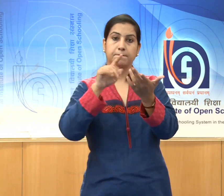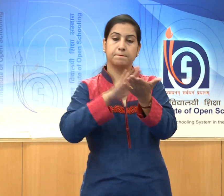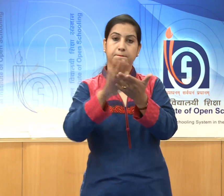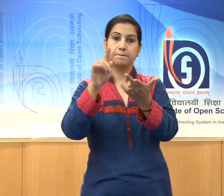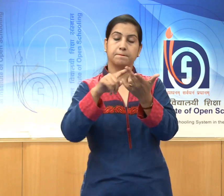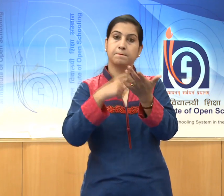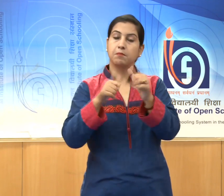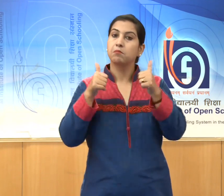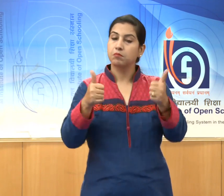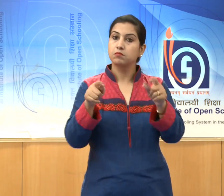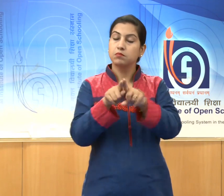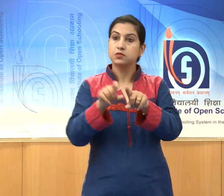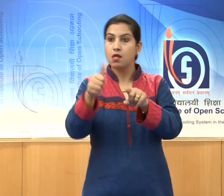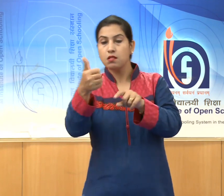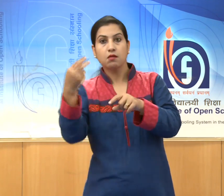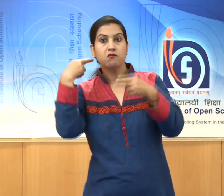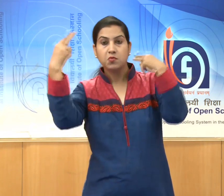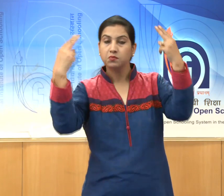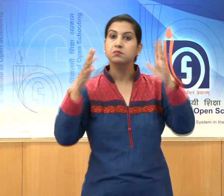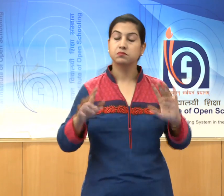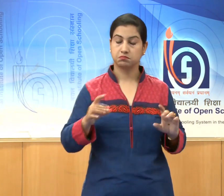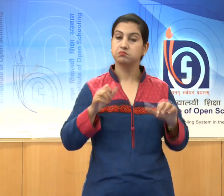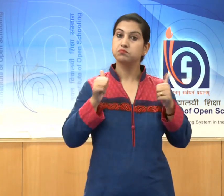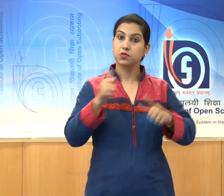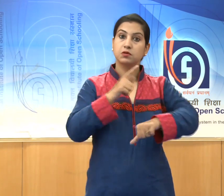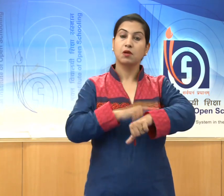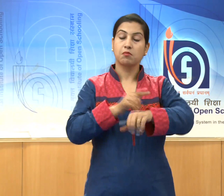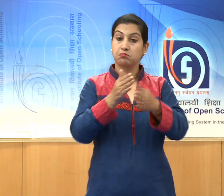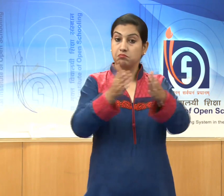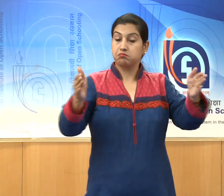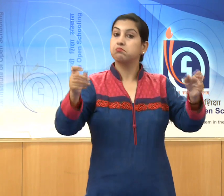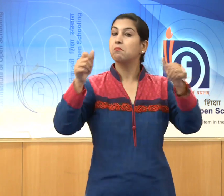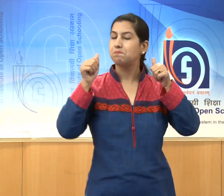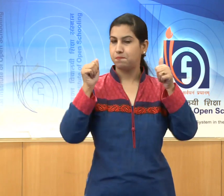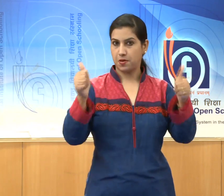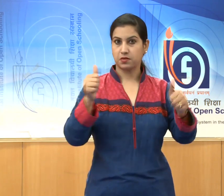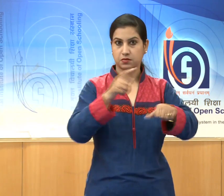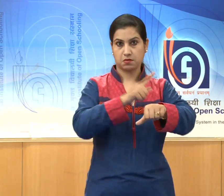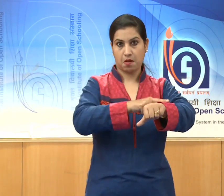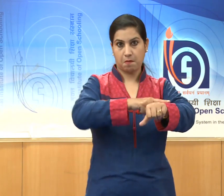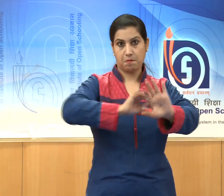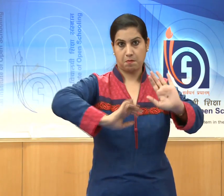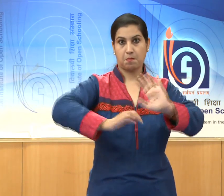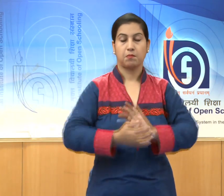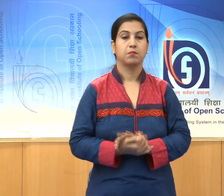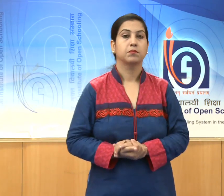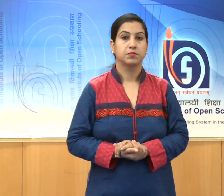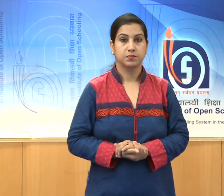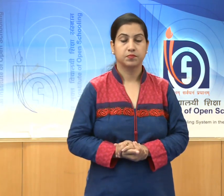It is justified to call Gupta period as the